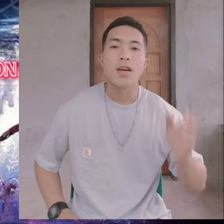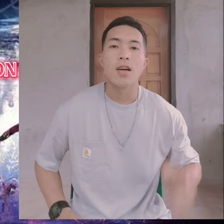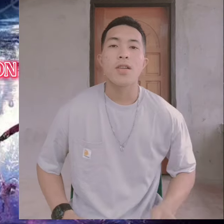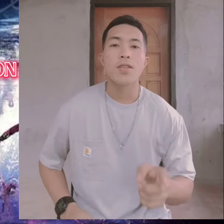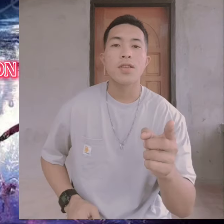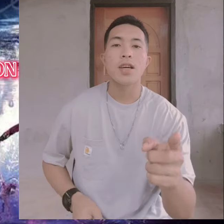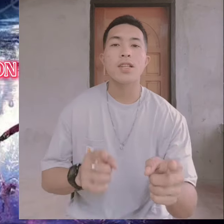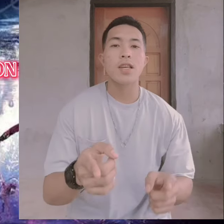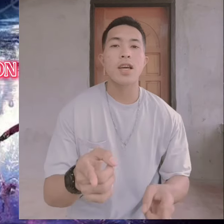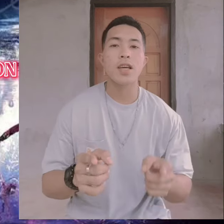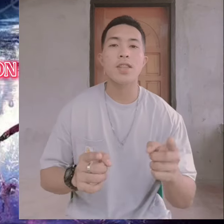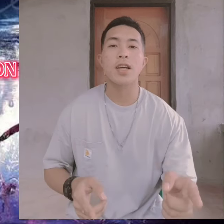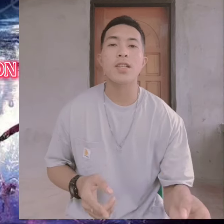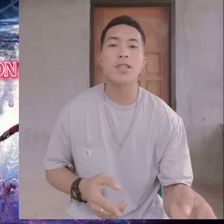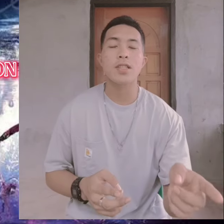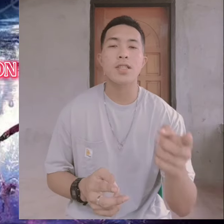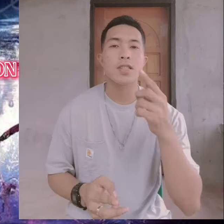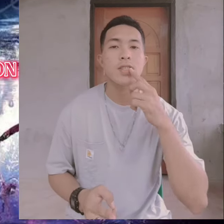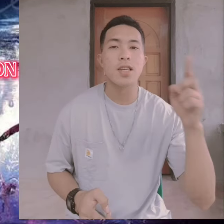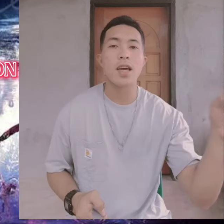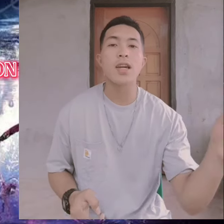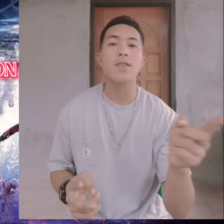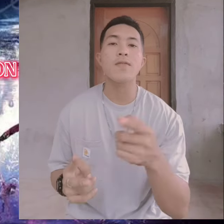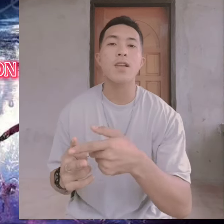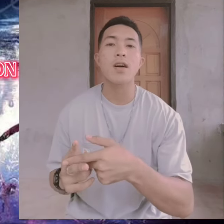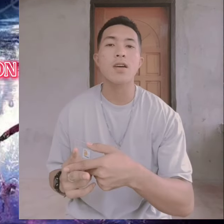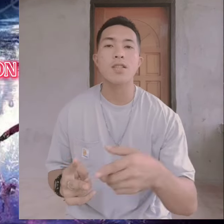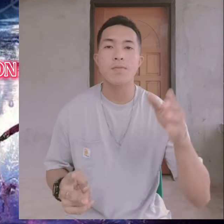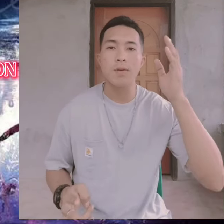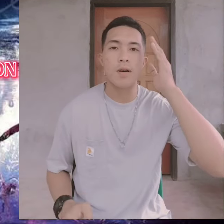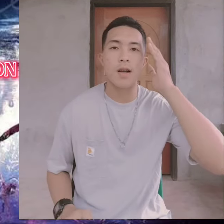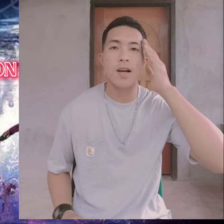They can say, they can say we've lost our minds